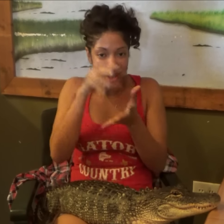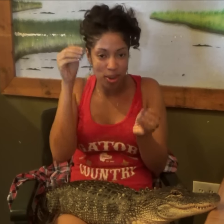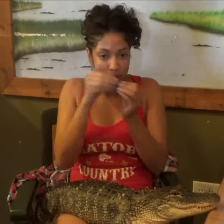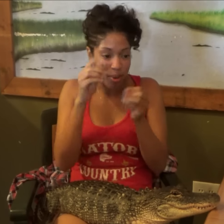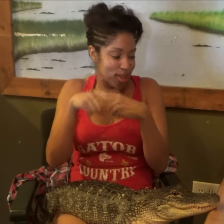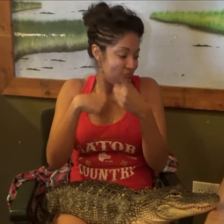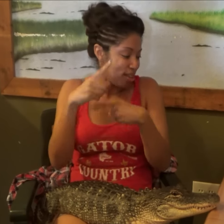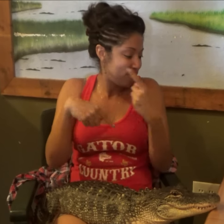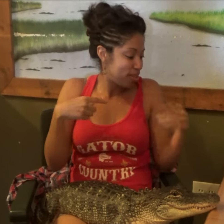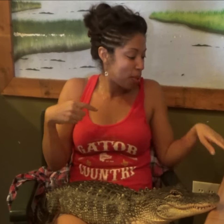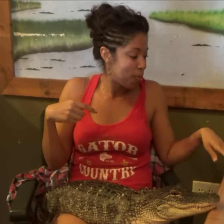to learn more signs.